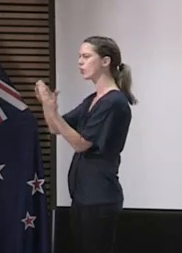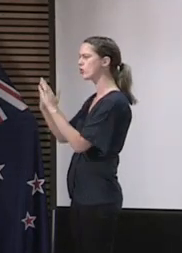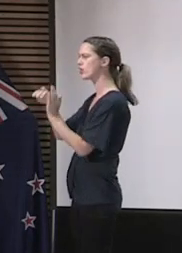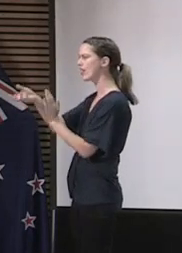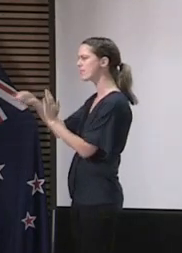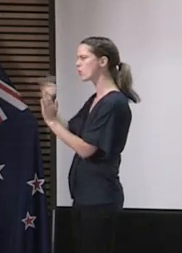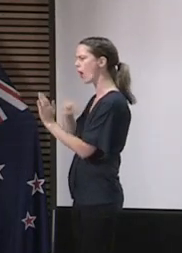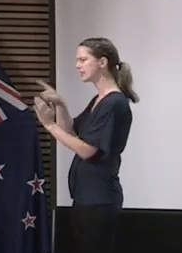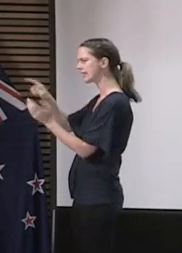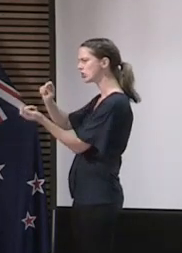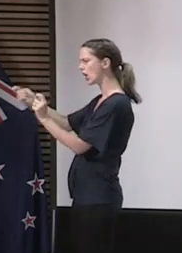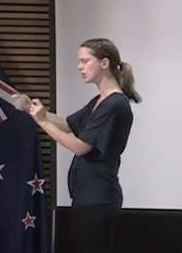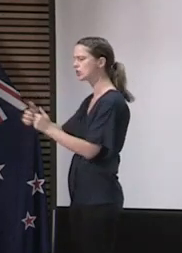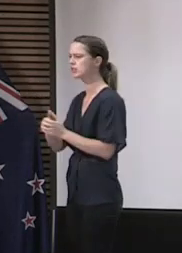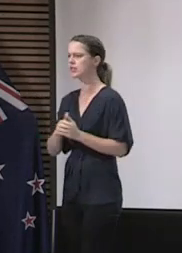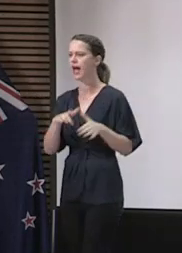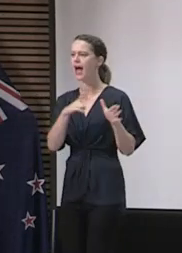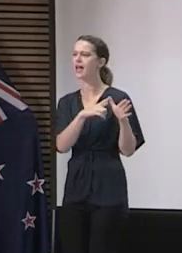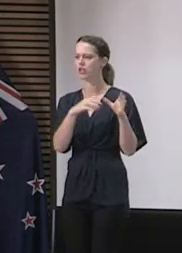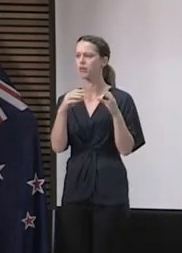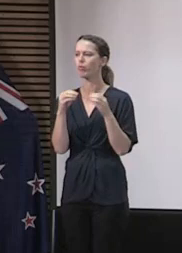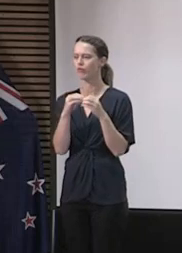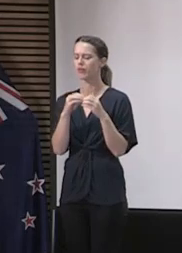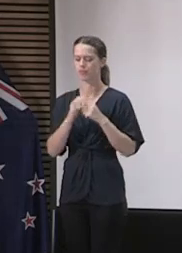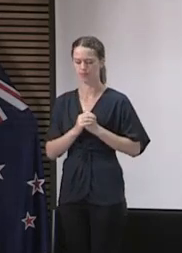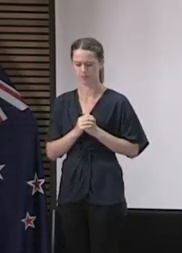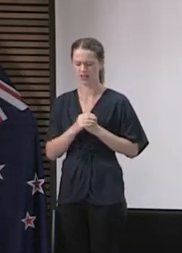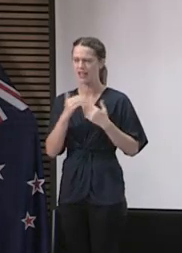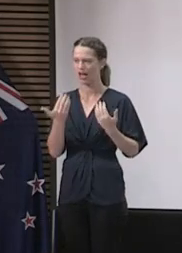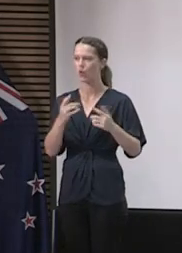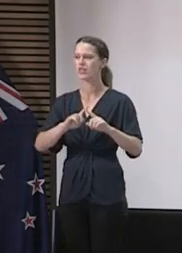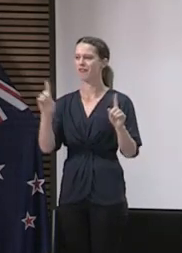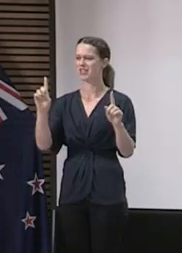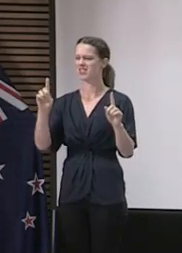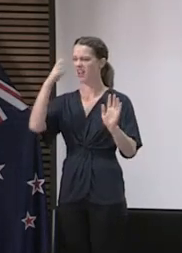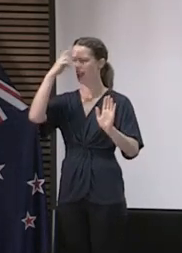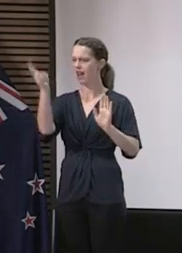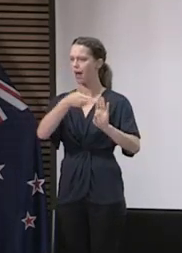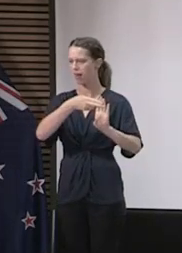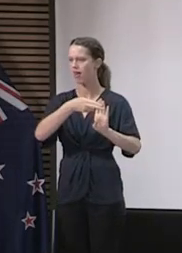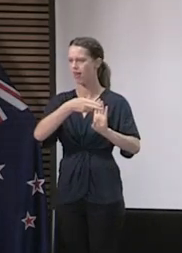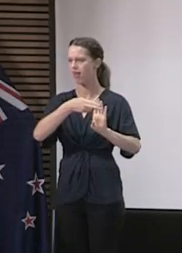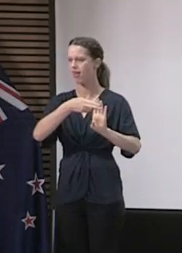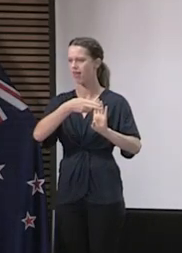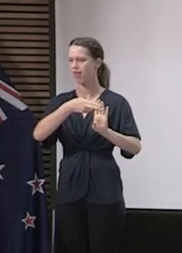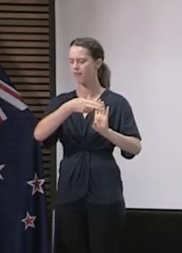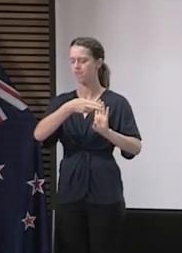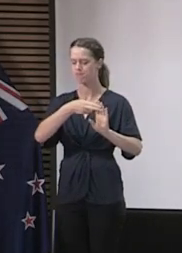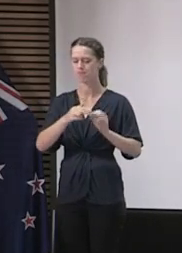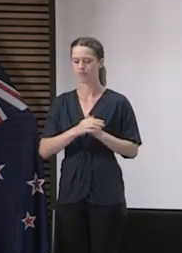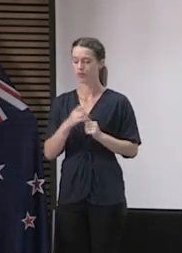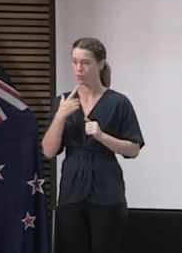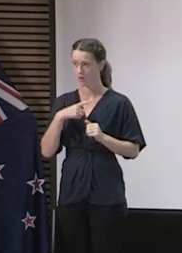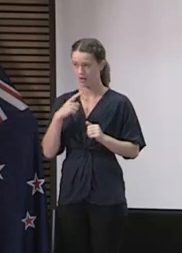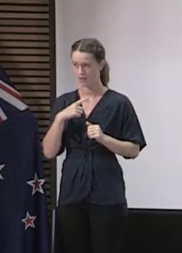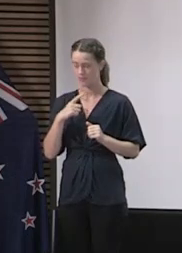Yes, what you'll see on the website is now we've got a different classification because what's become important